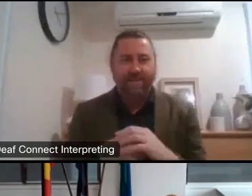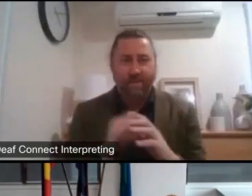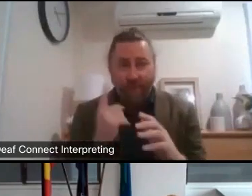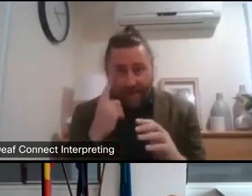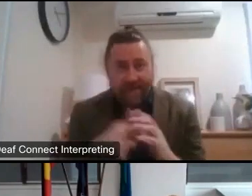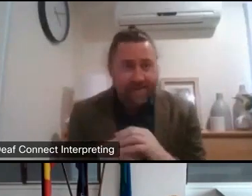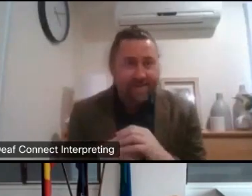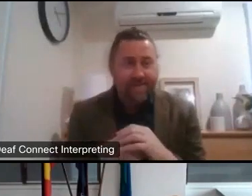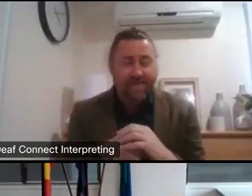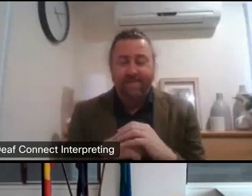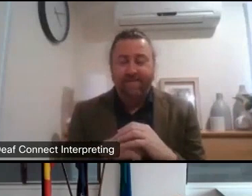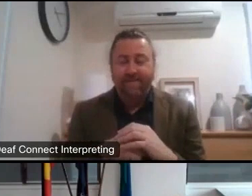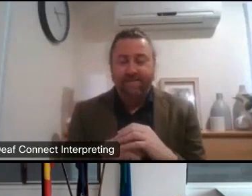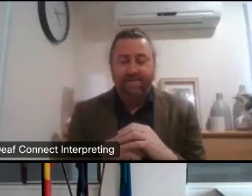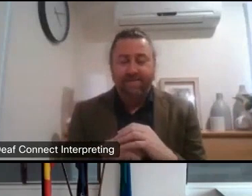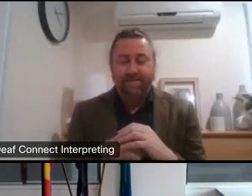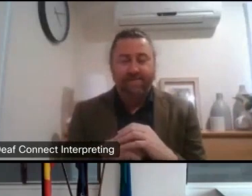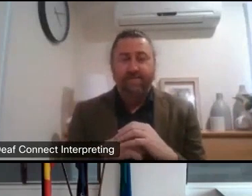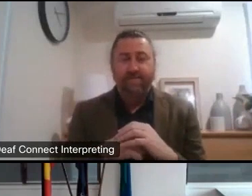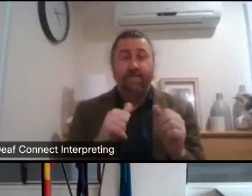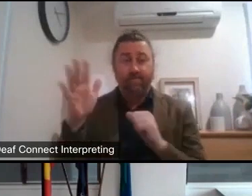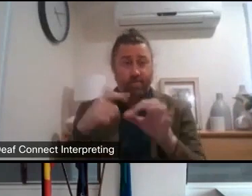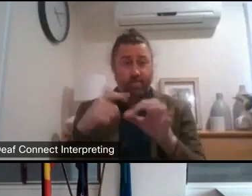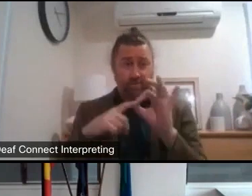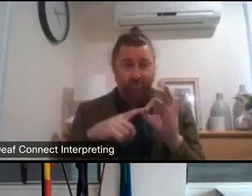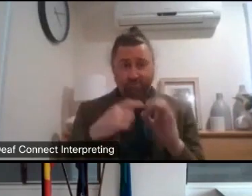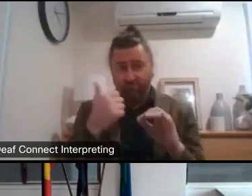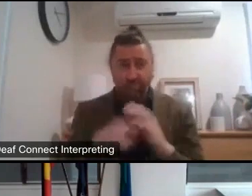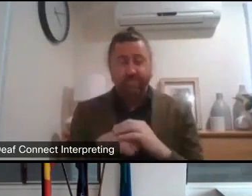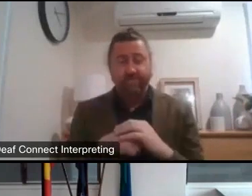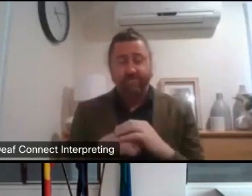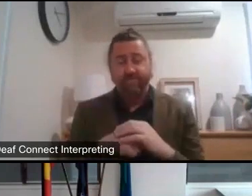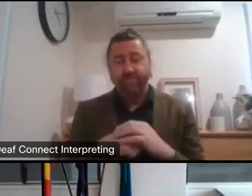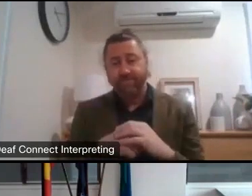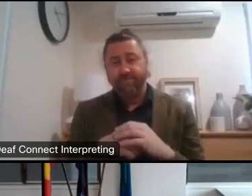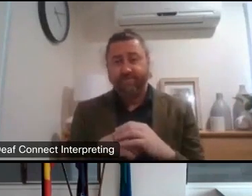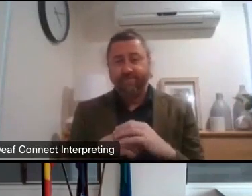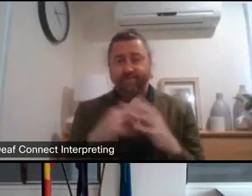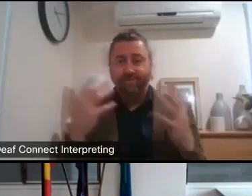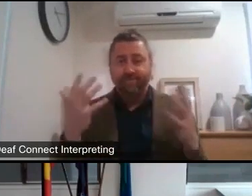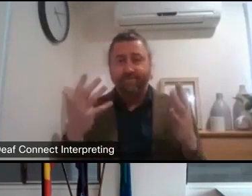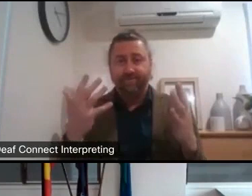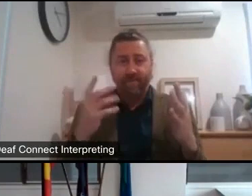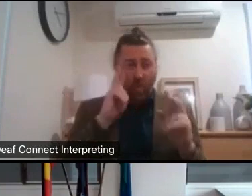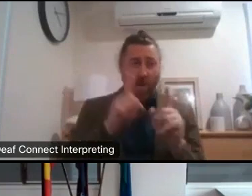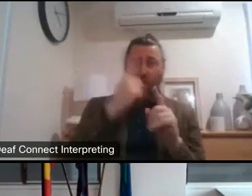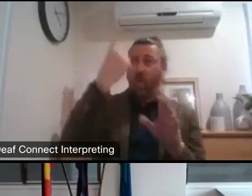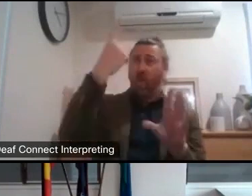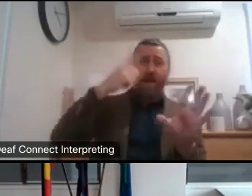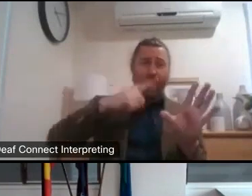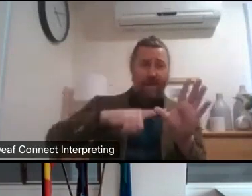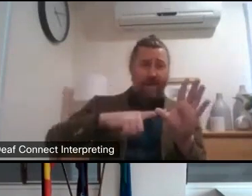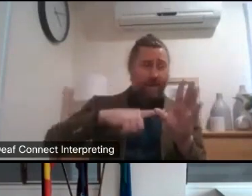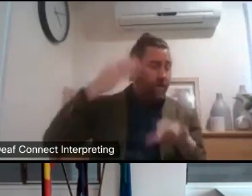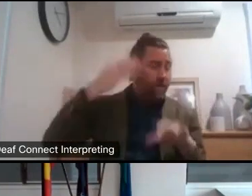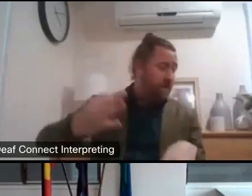lisa fabulous question for starters um look a year seems like a long time and then it seems on